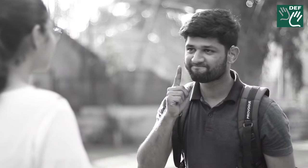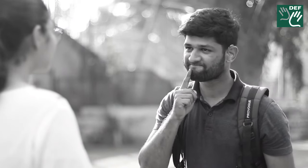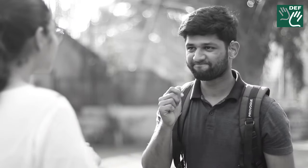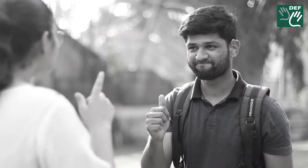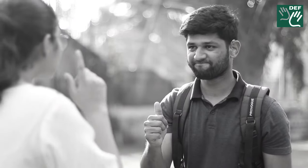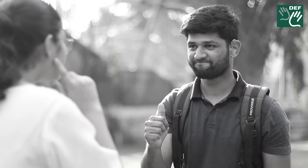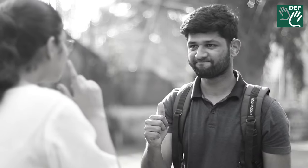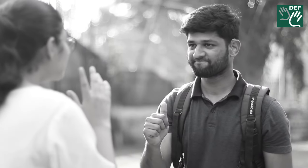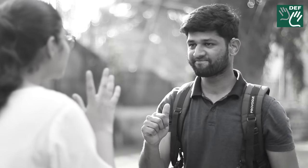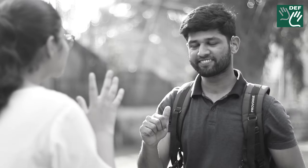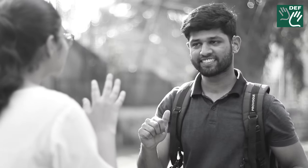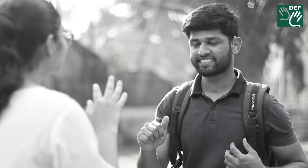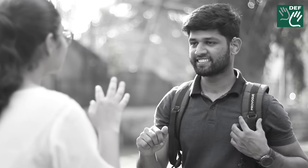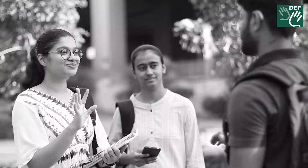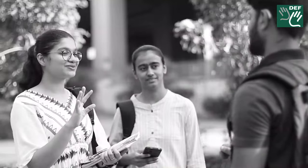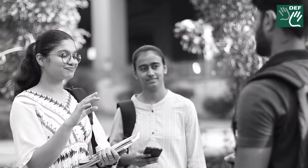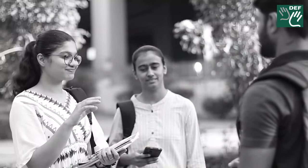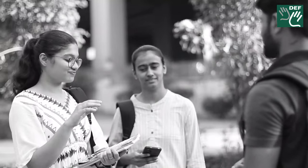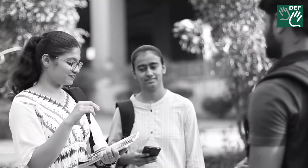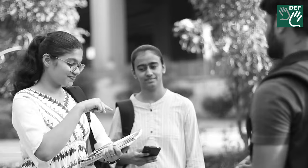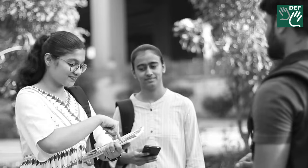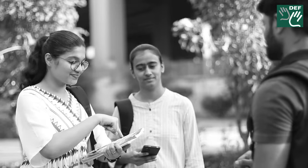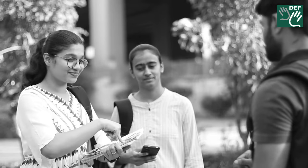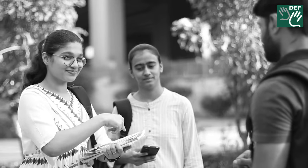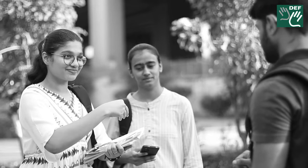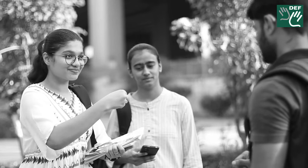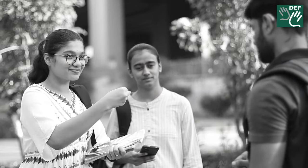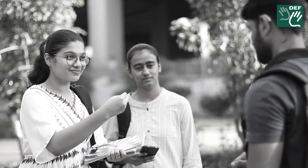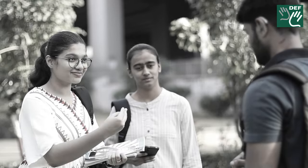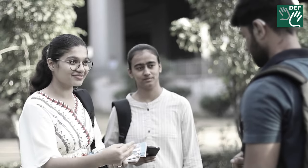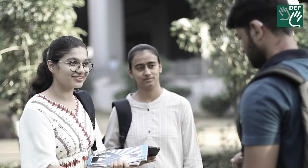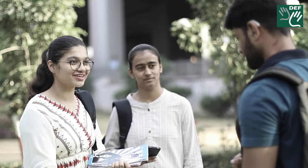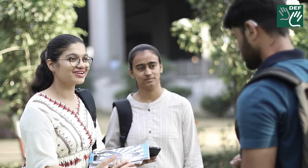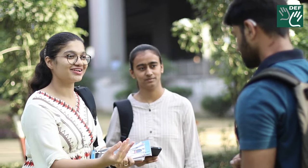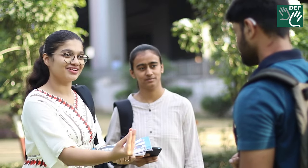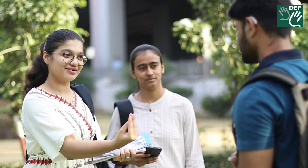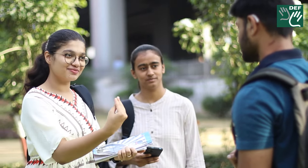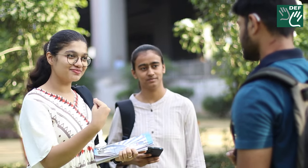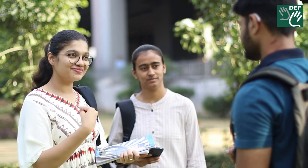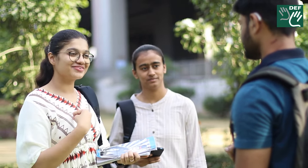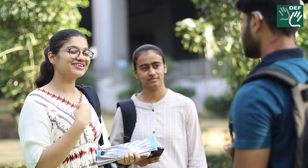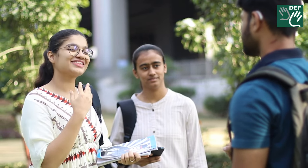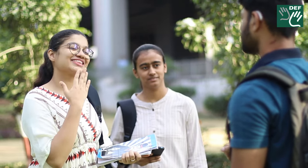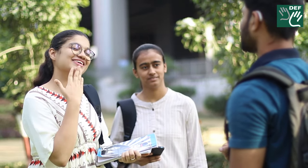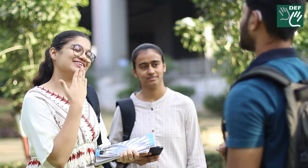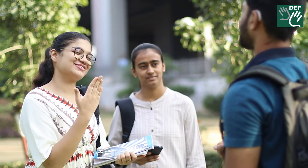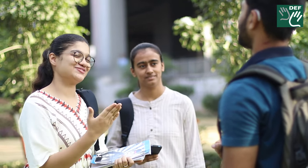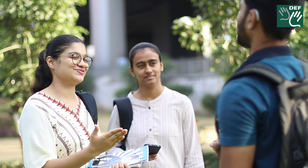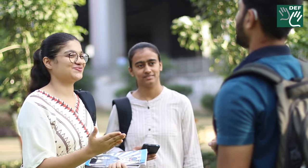deaf. Okay. Okay, then. Thanks for giving my book that I dropped.